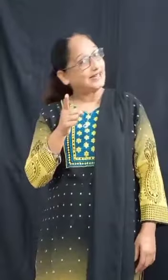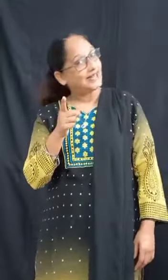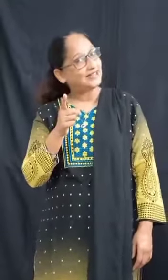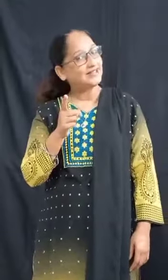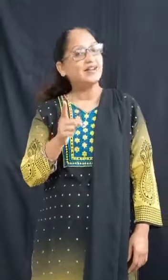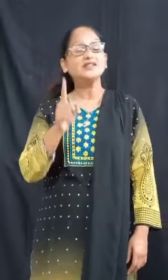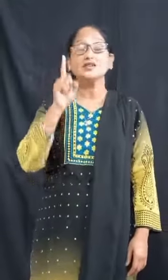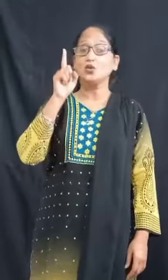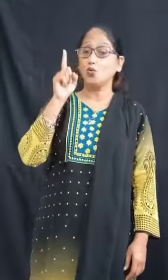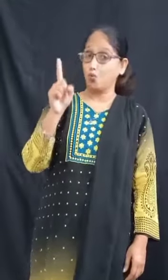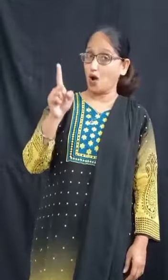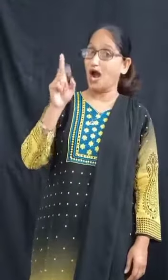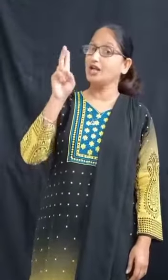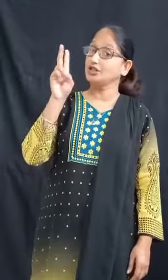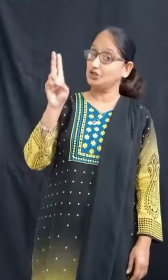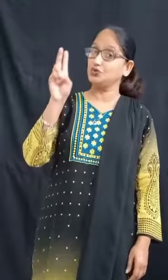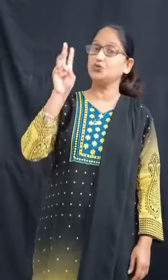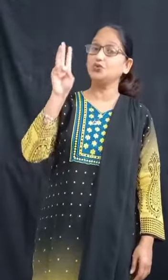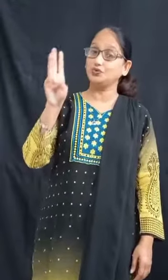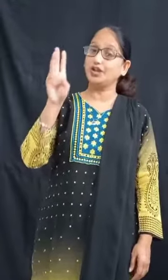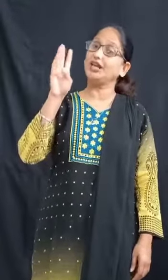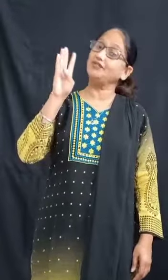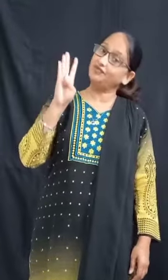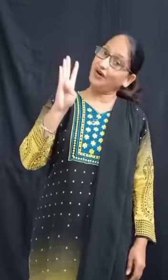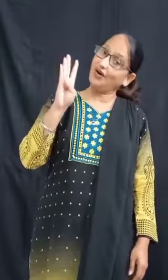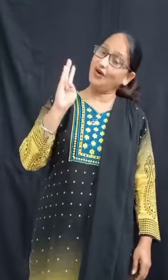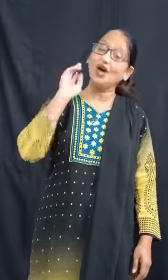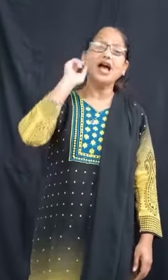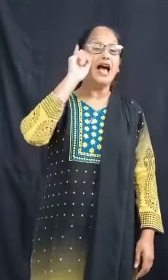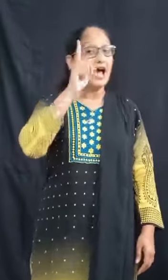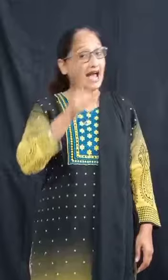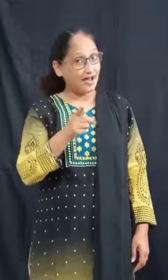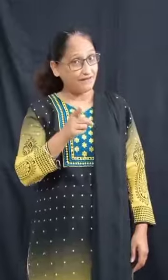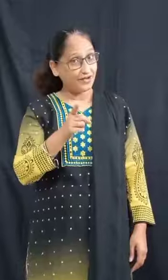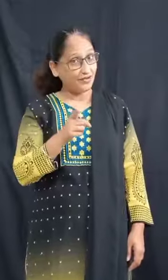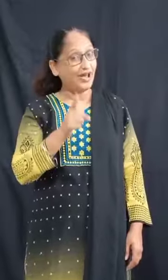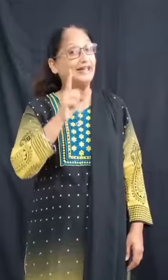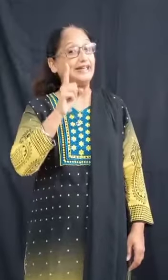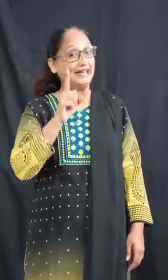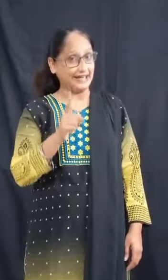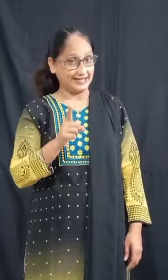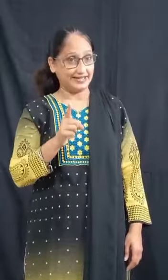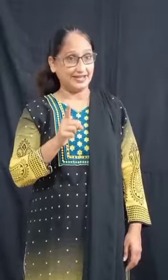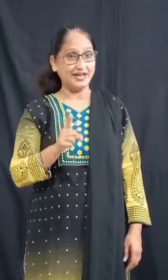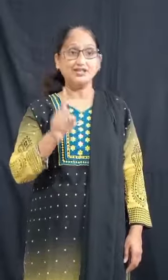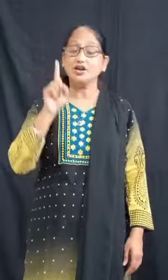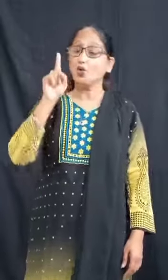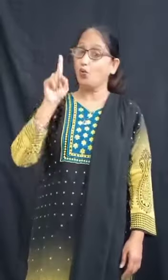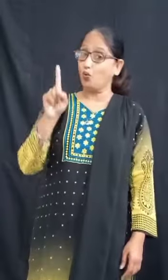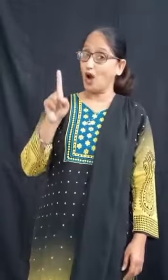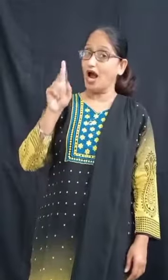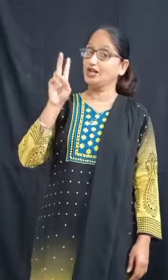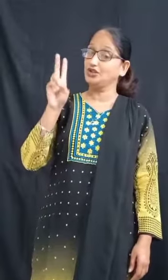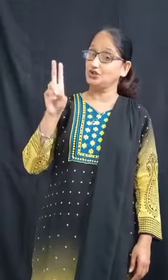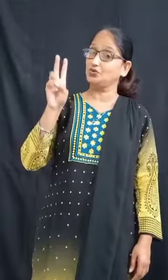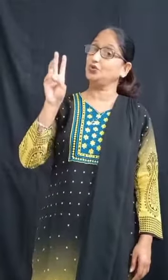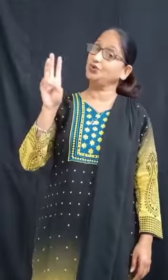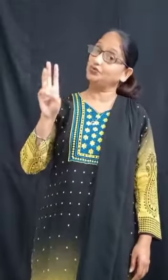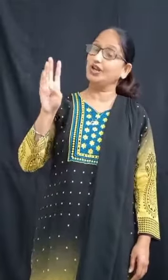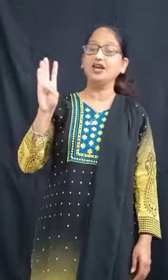letters? 1, 2, 3, 4. Have you any letters? 1, 2, 3,